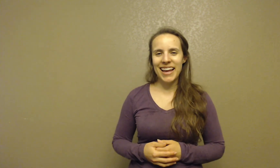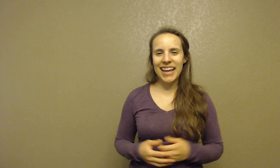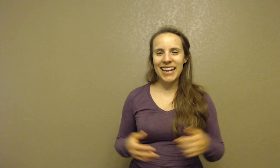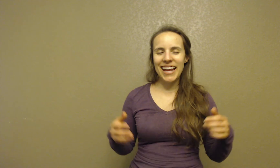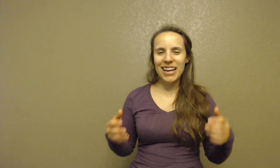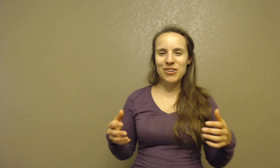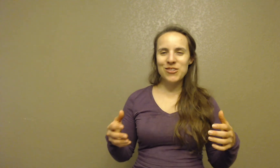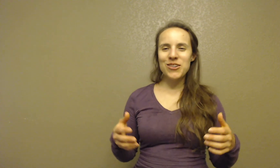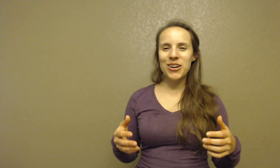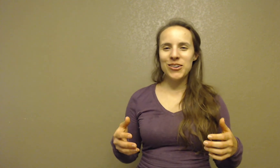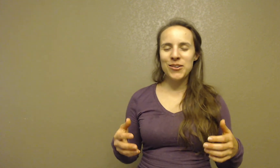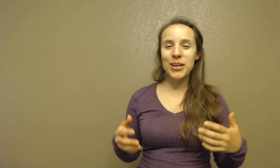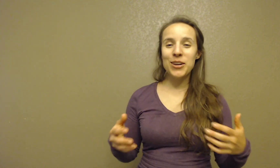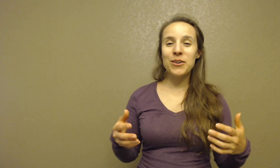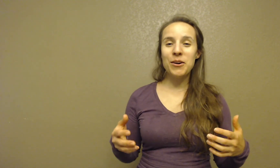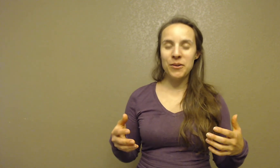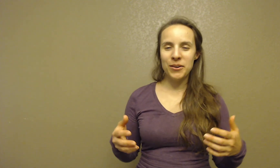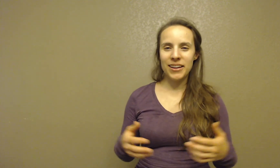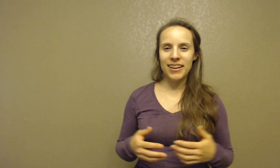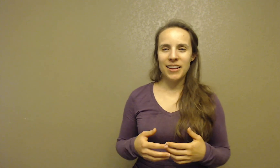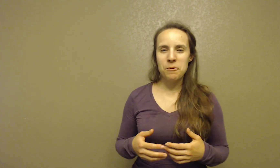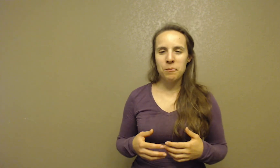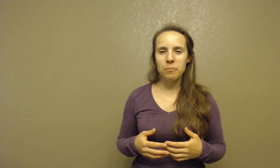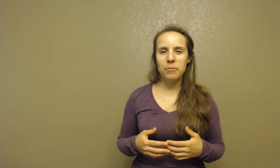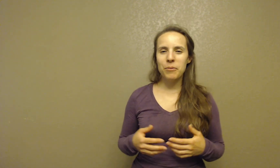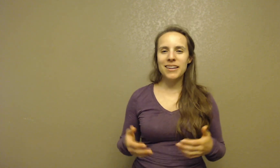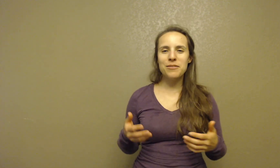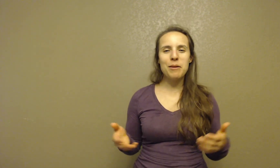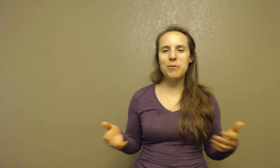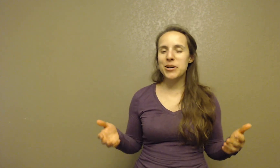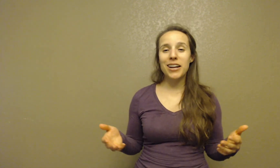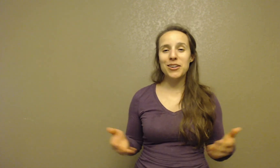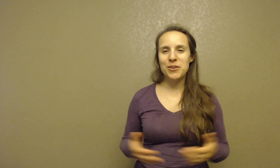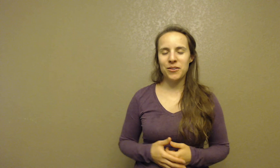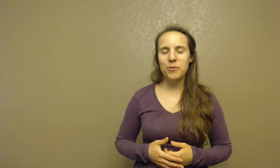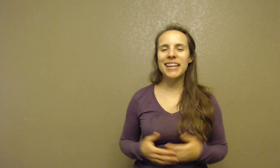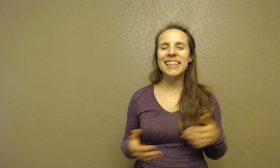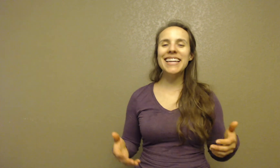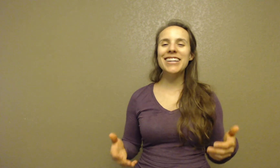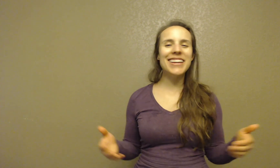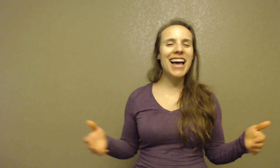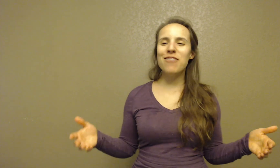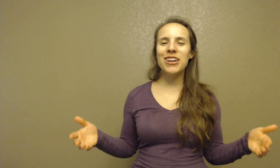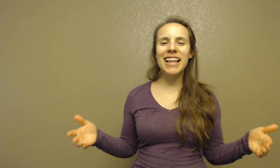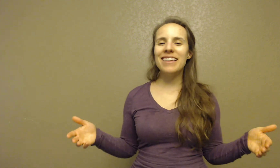And in those struggles, we can grow. But we need to remember we're not alone. We can lean on the everlasting